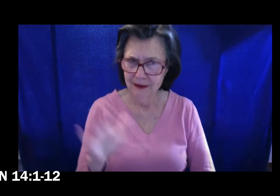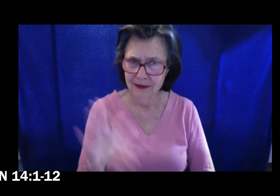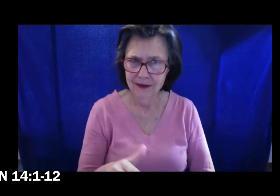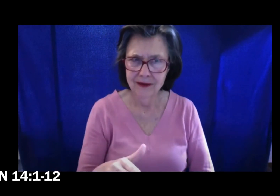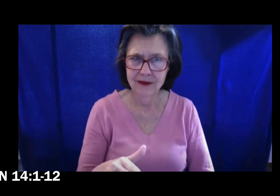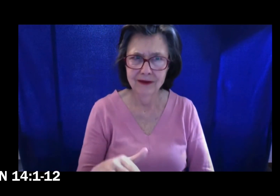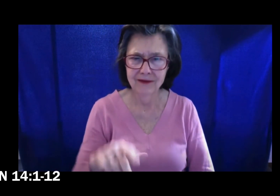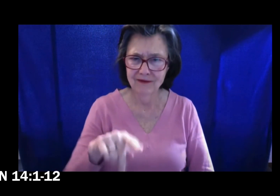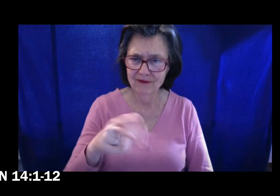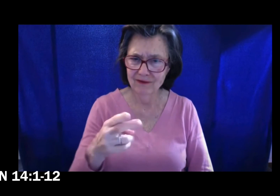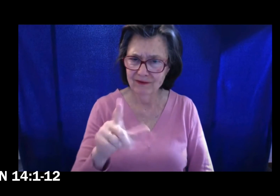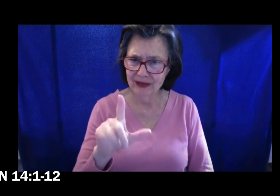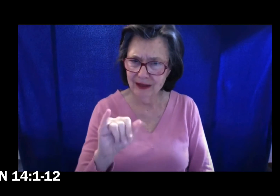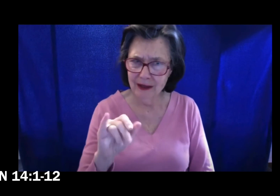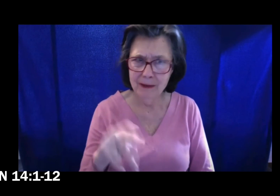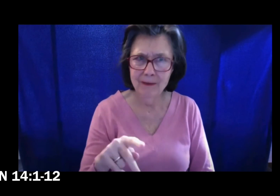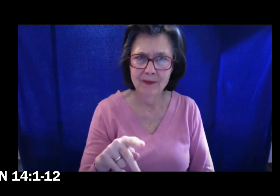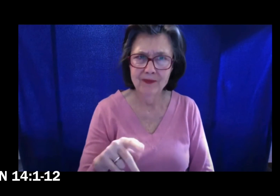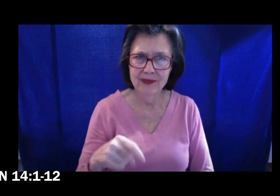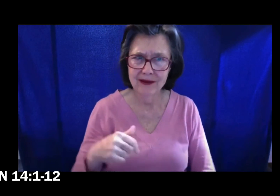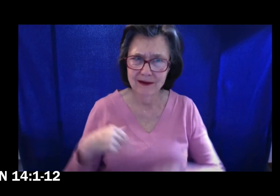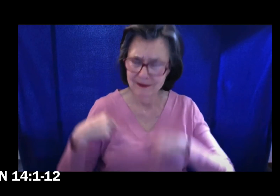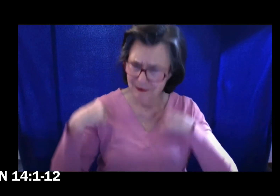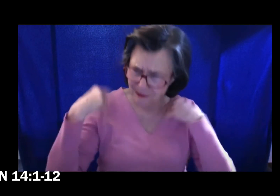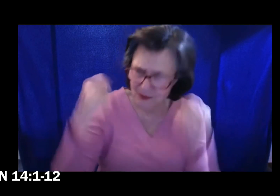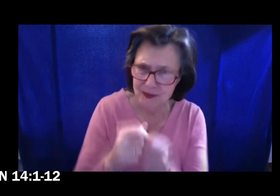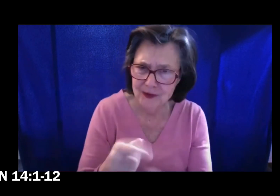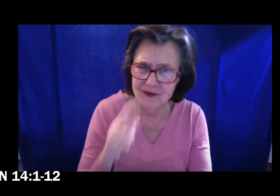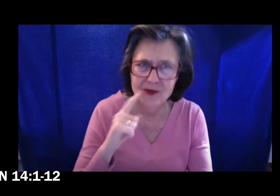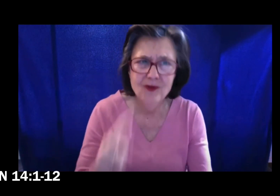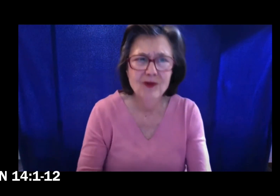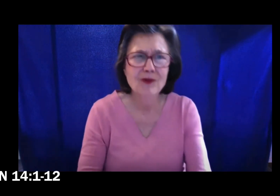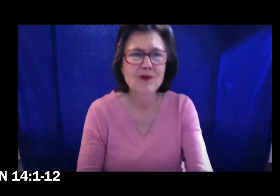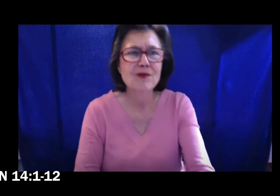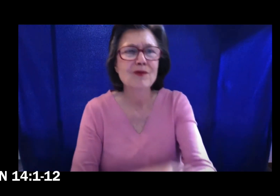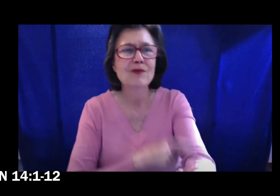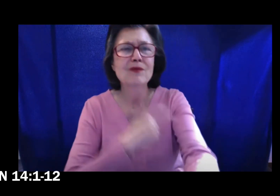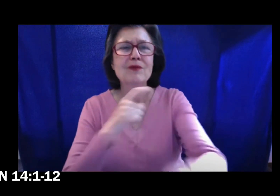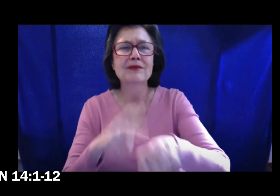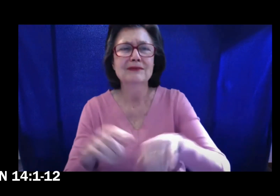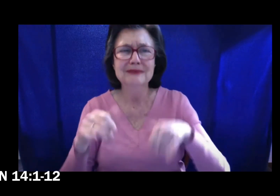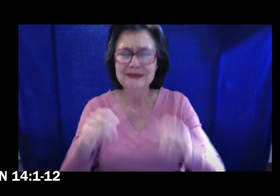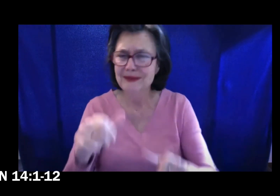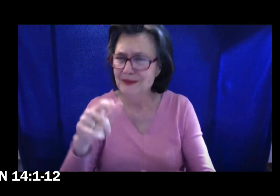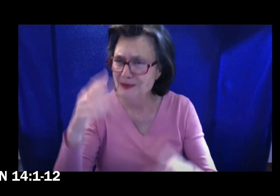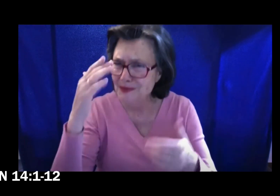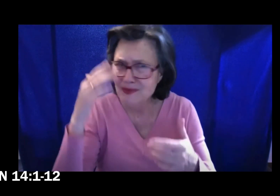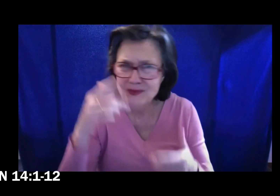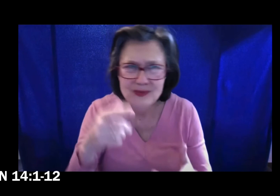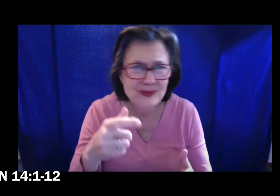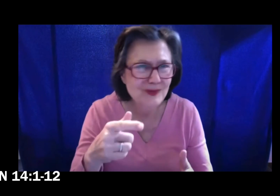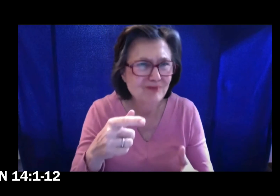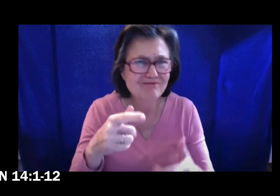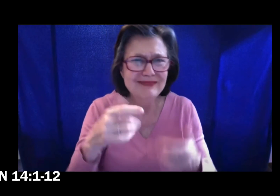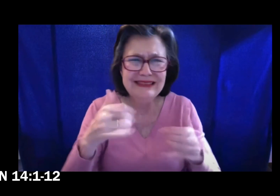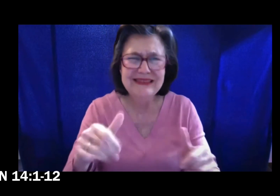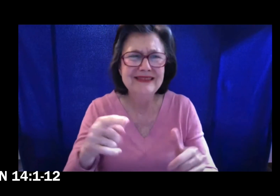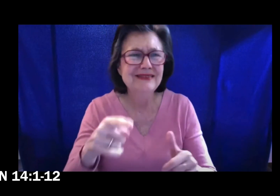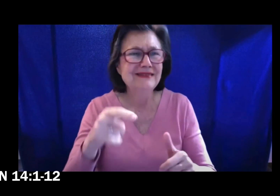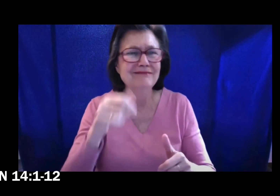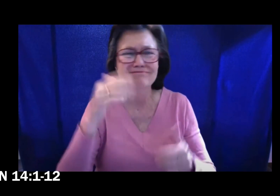Jesus said to him, Have I been with you for so long a time and you still do not know me, Philip?